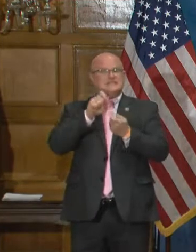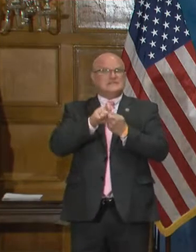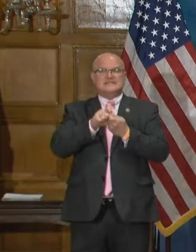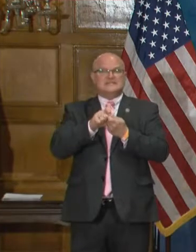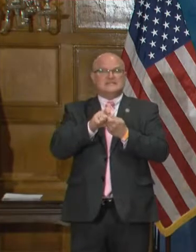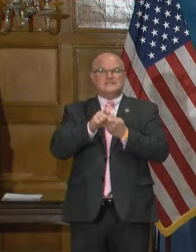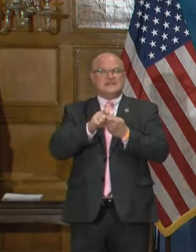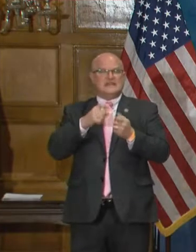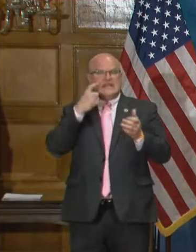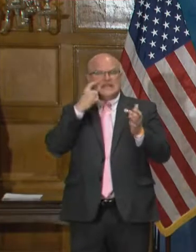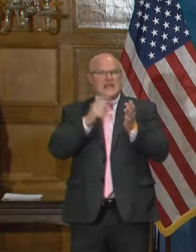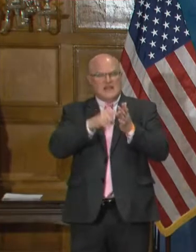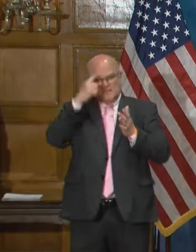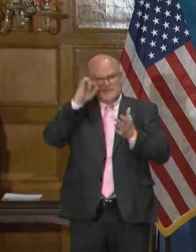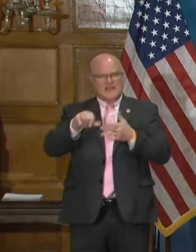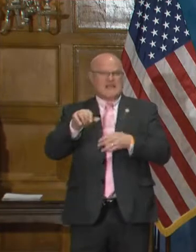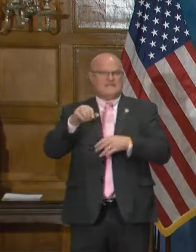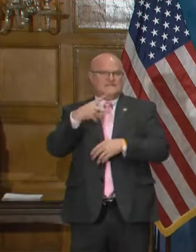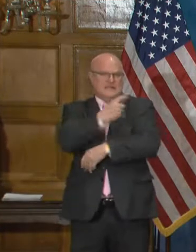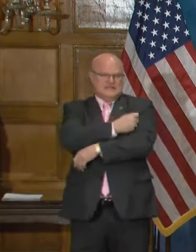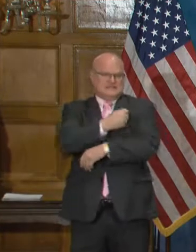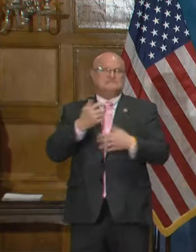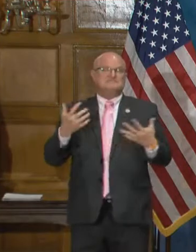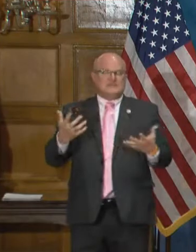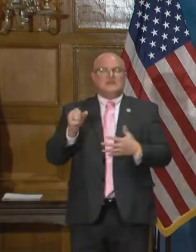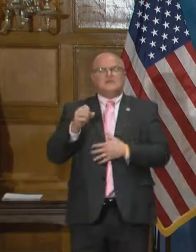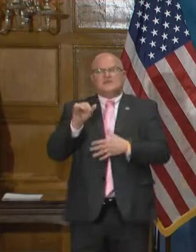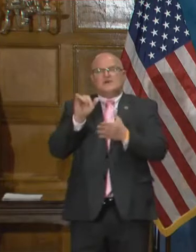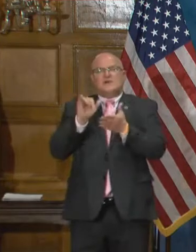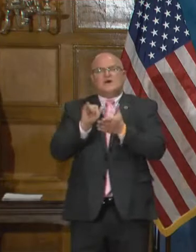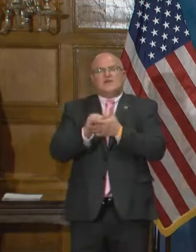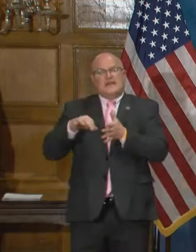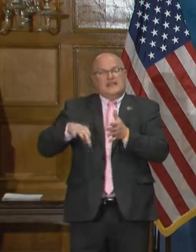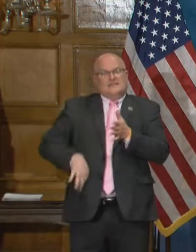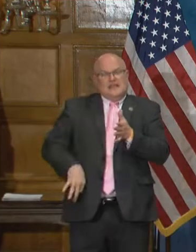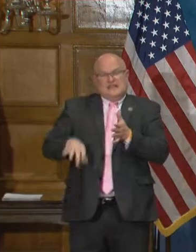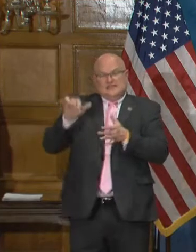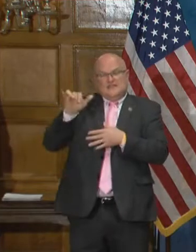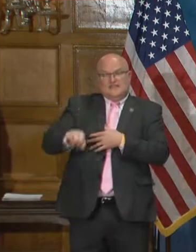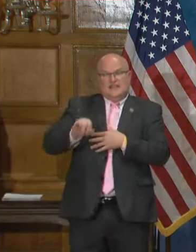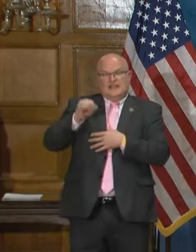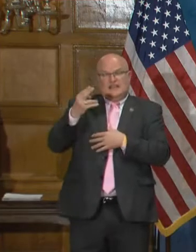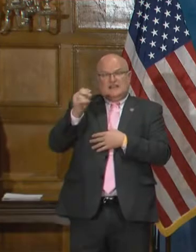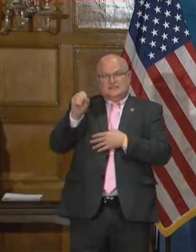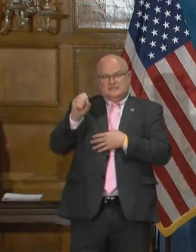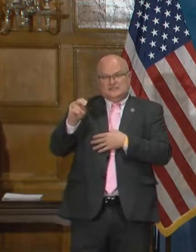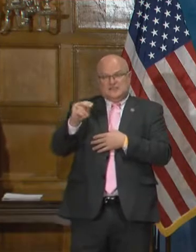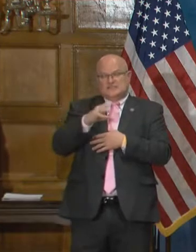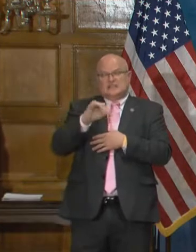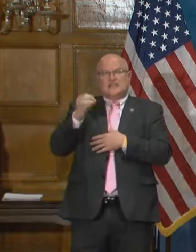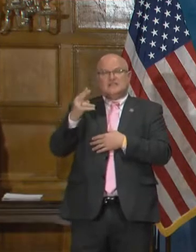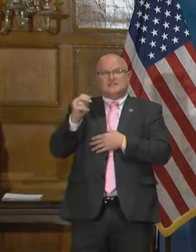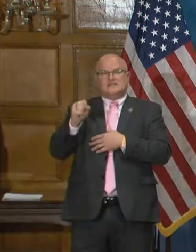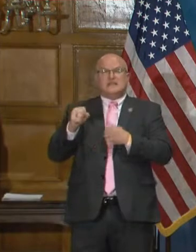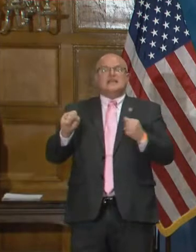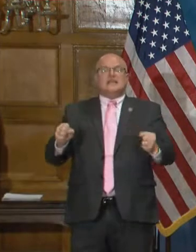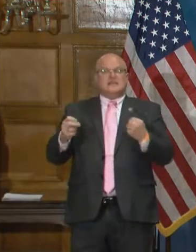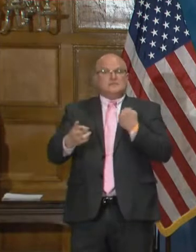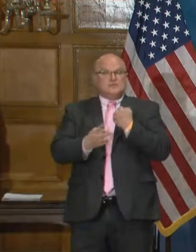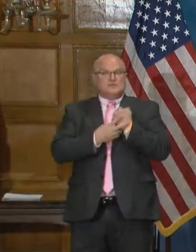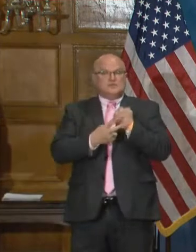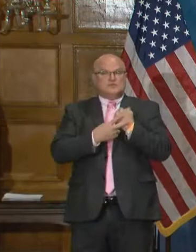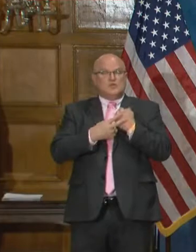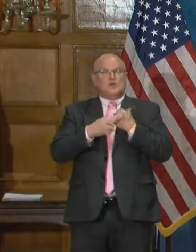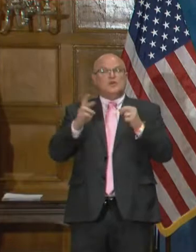designation for that vaccine. So that advantage of that vaccine is that it can be stored at room temperature